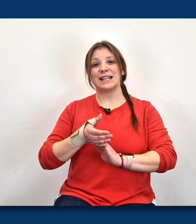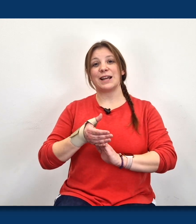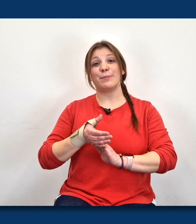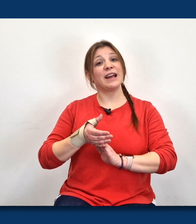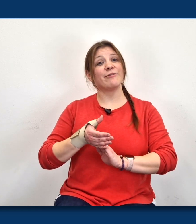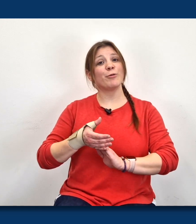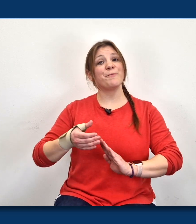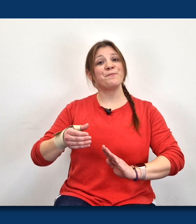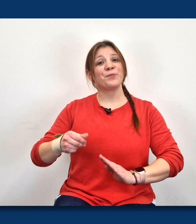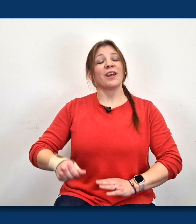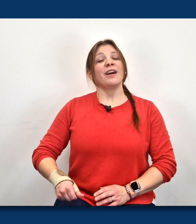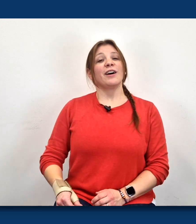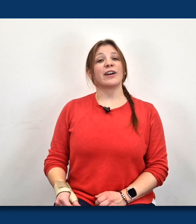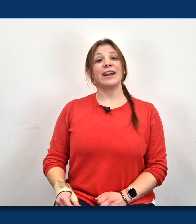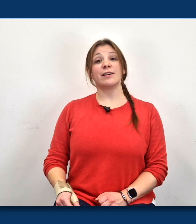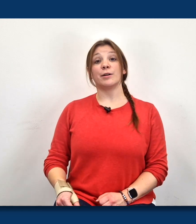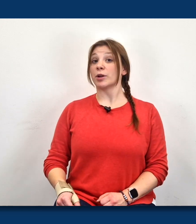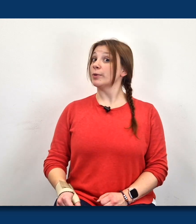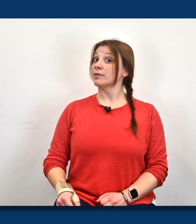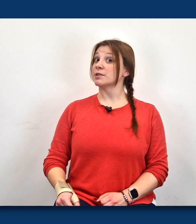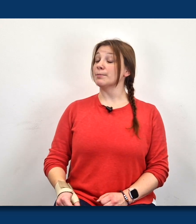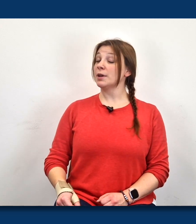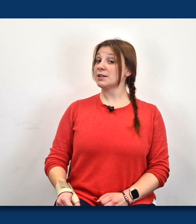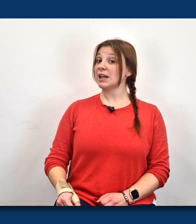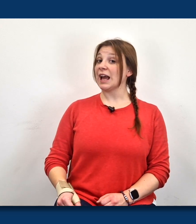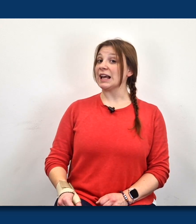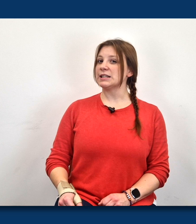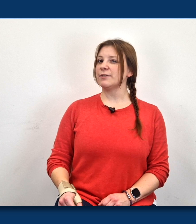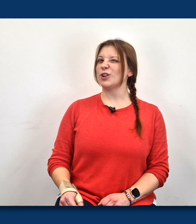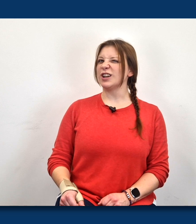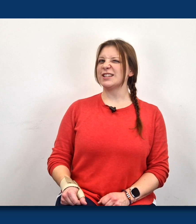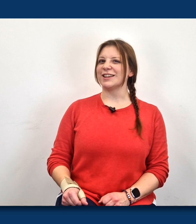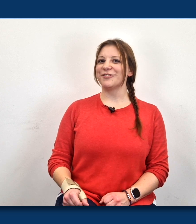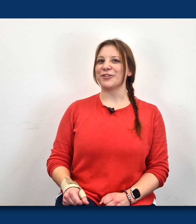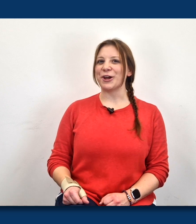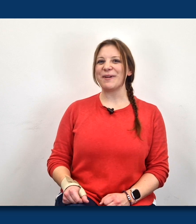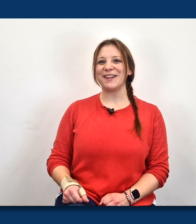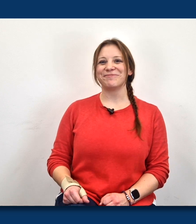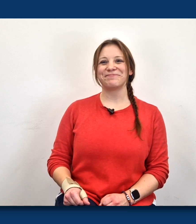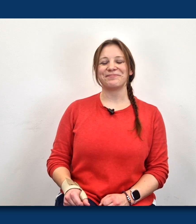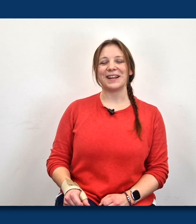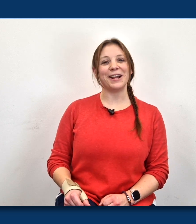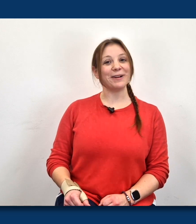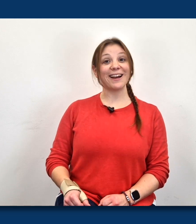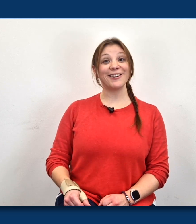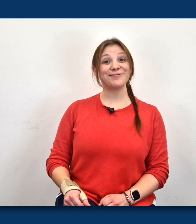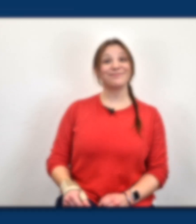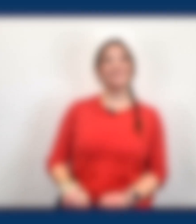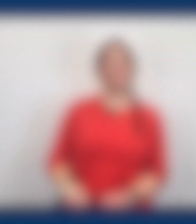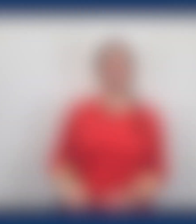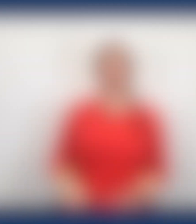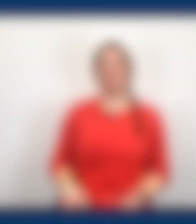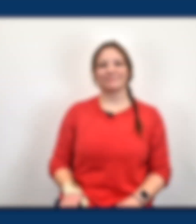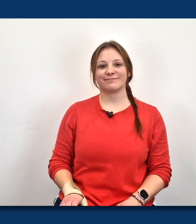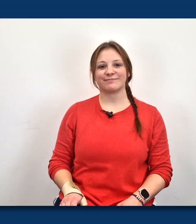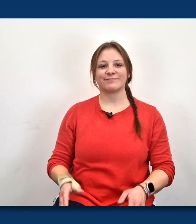Great. Steady beat everyone. Okay I'm going to put on some music and see if you can listen and follow me. Here we go.